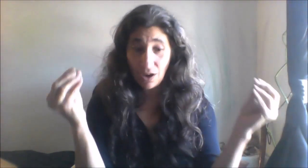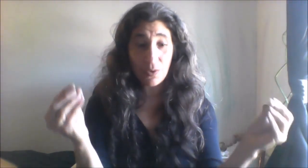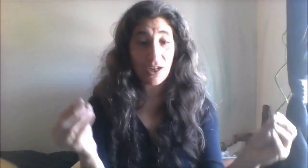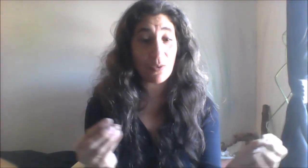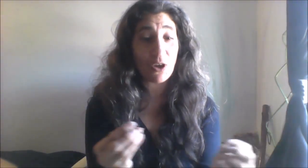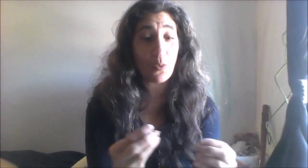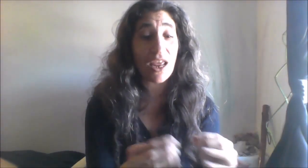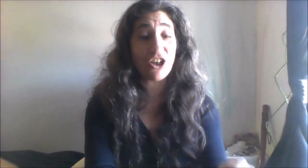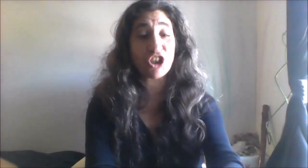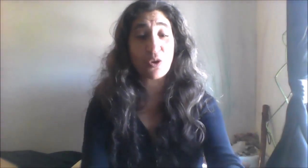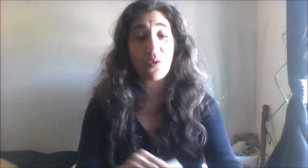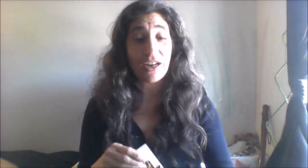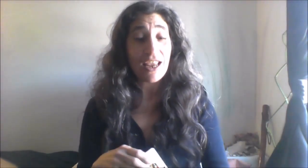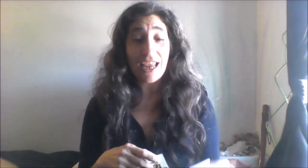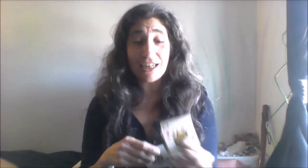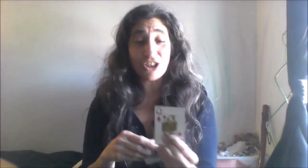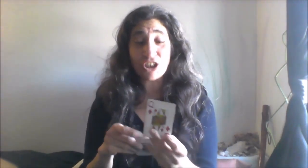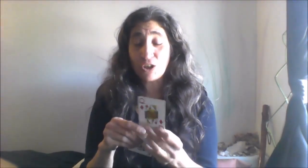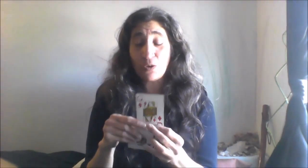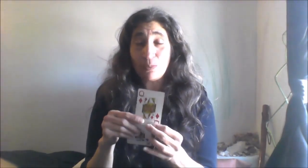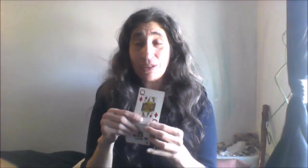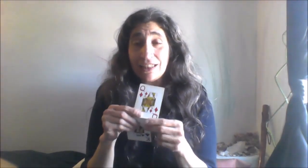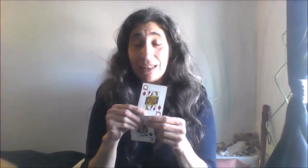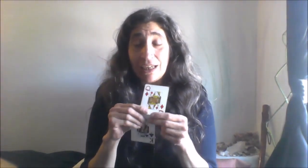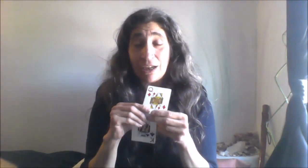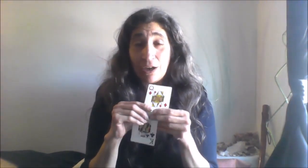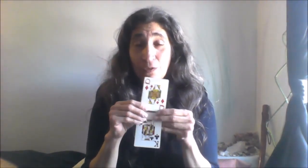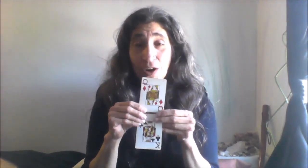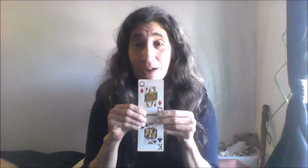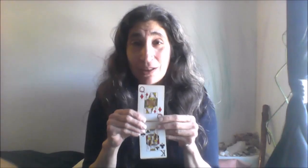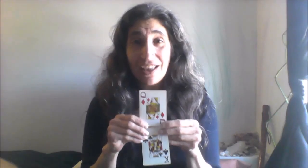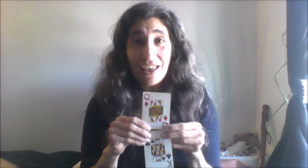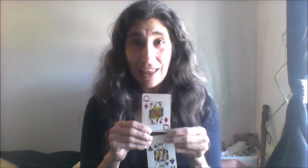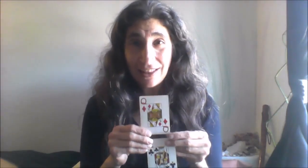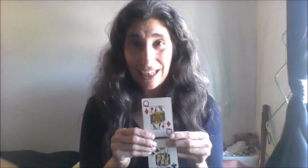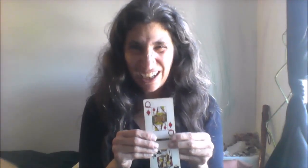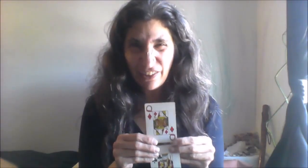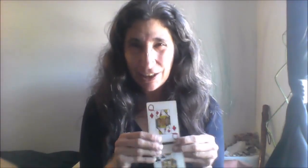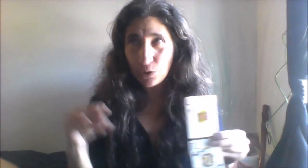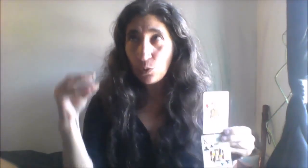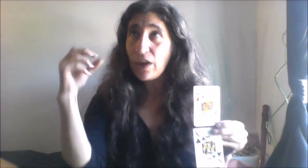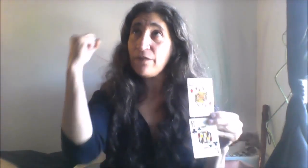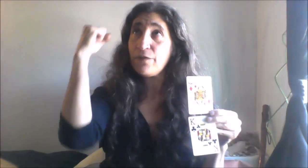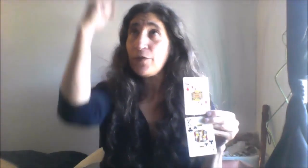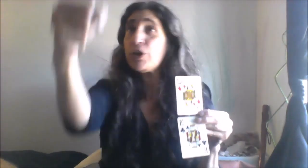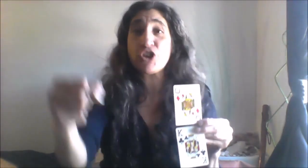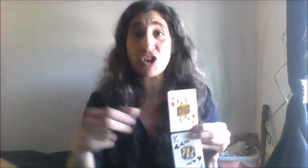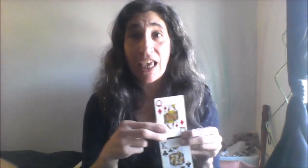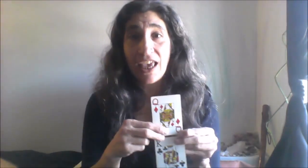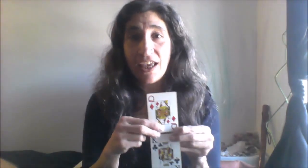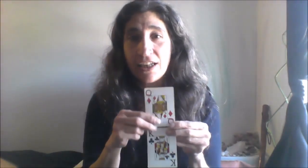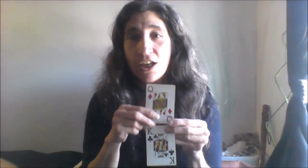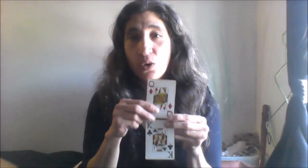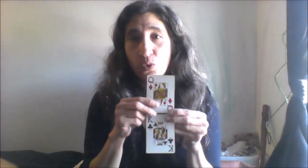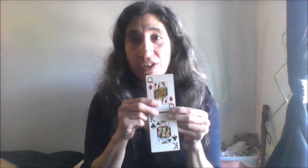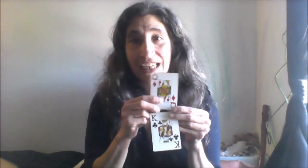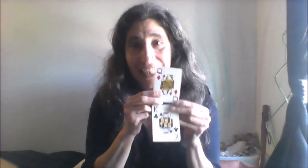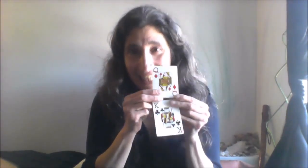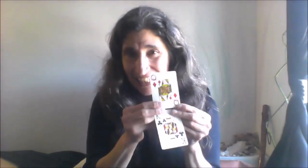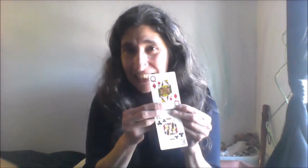going on we know what energies are in and it's just completely incredible that the aries who are the forgers ahead would get these